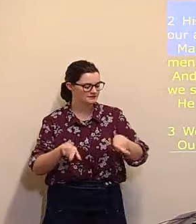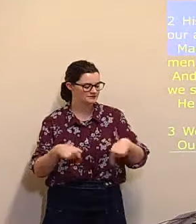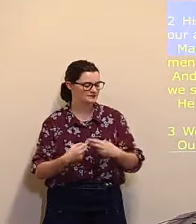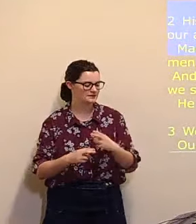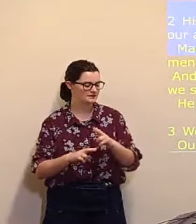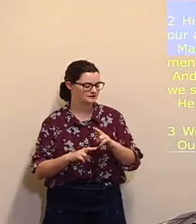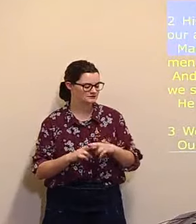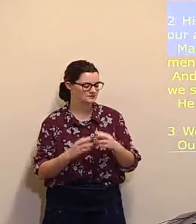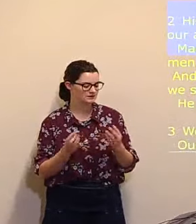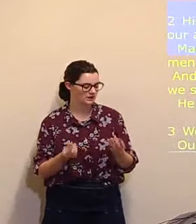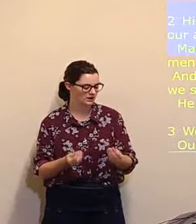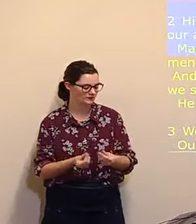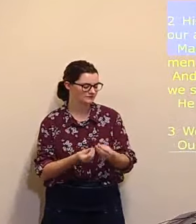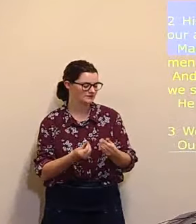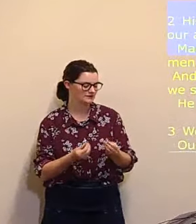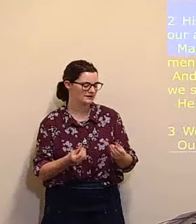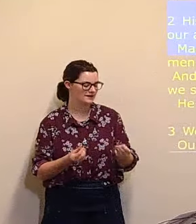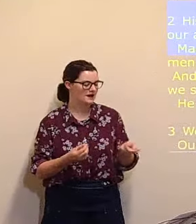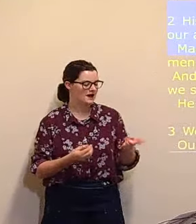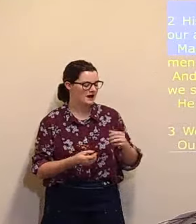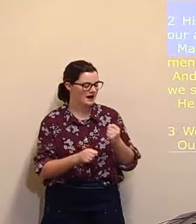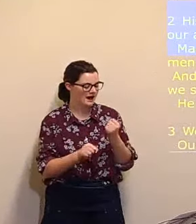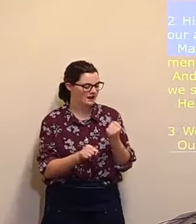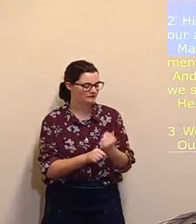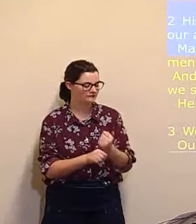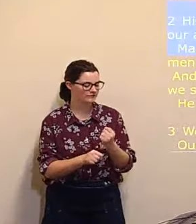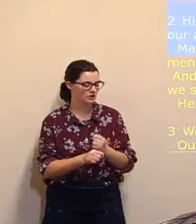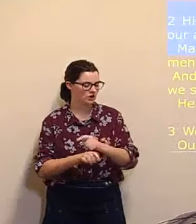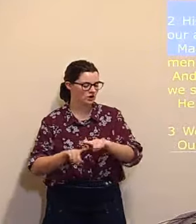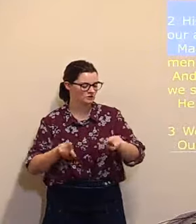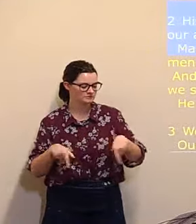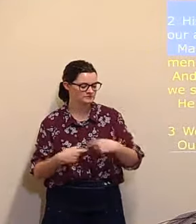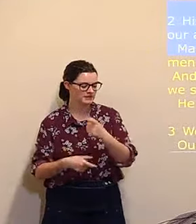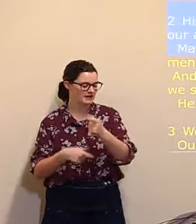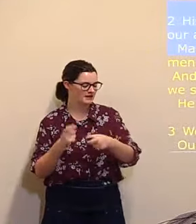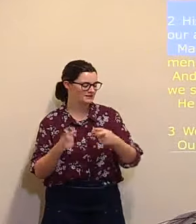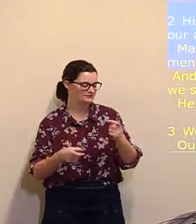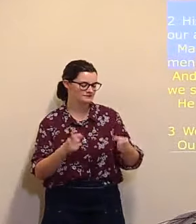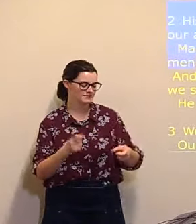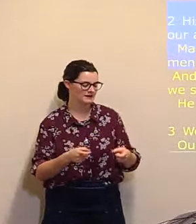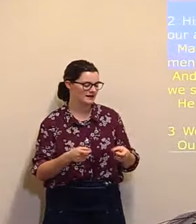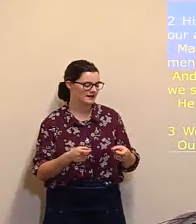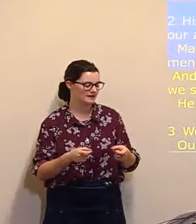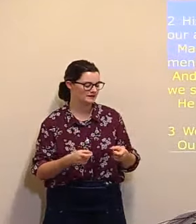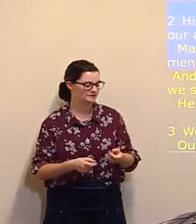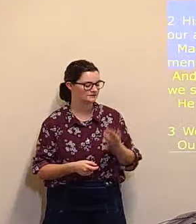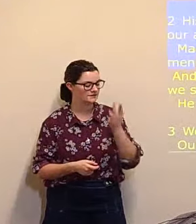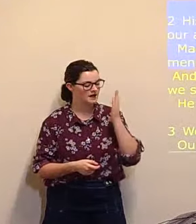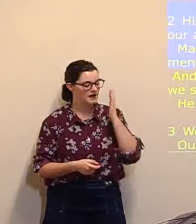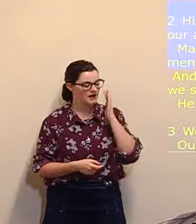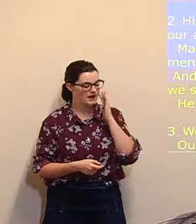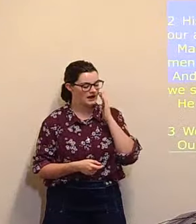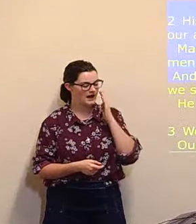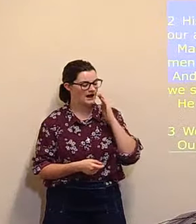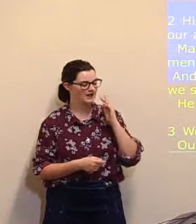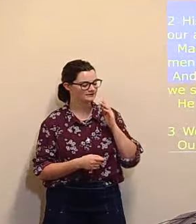us all play and form God's name And